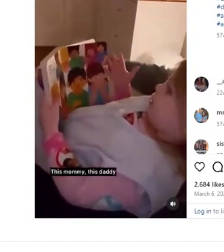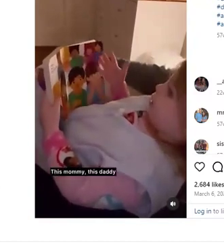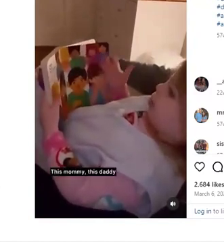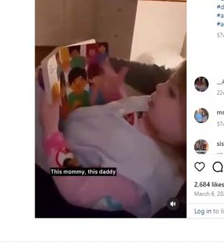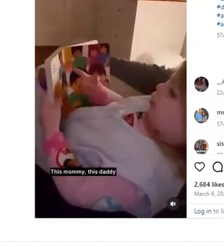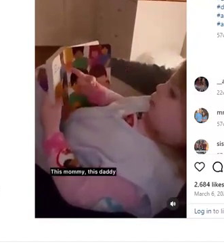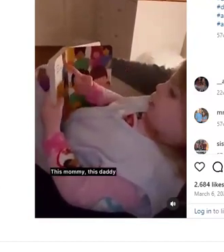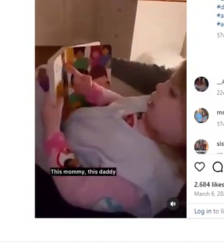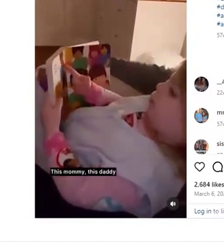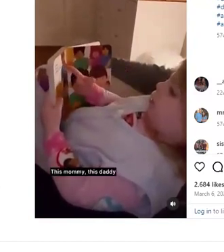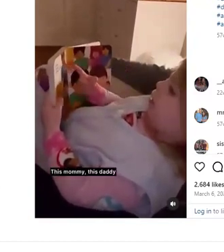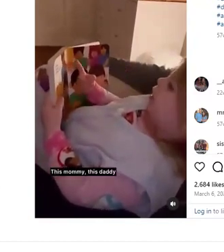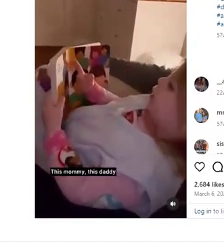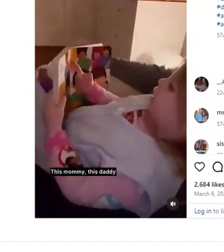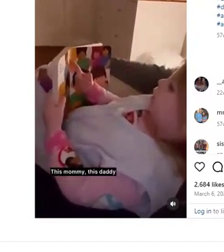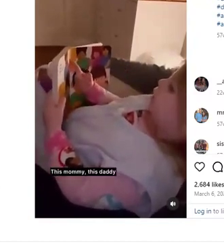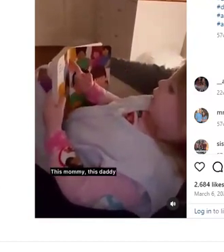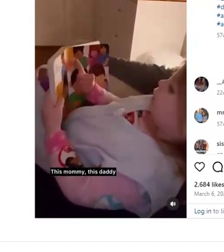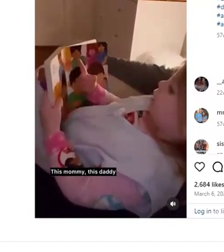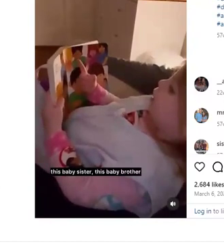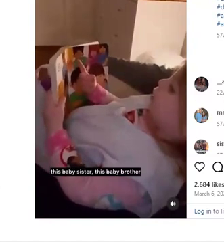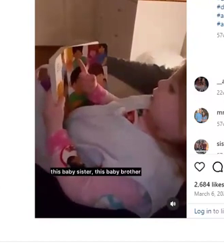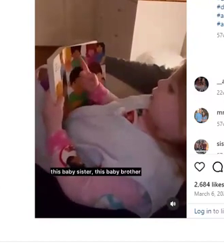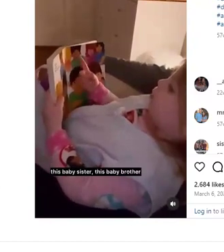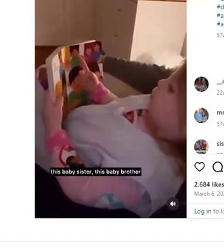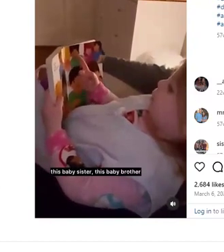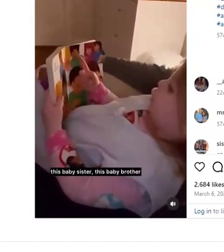eight, ten, ten, ten, ten.